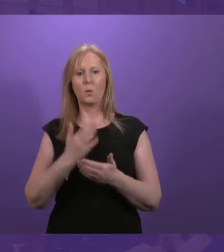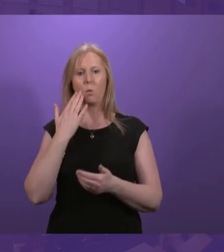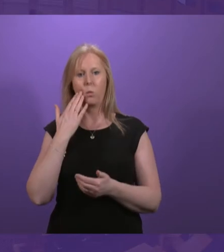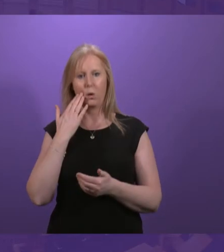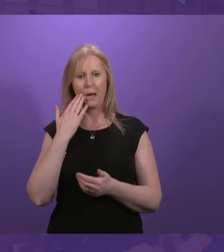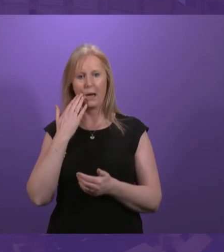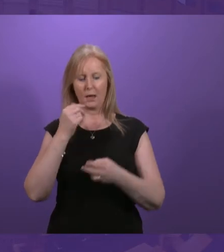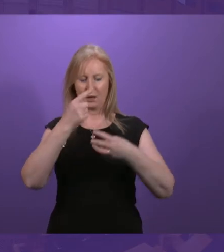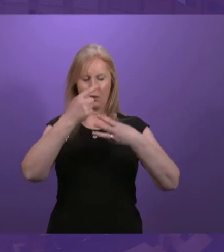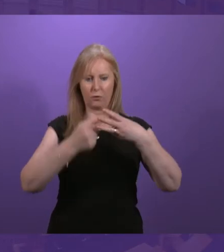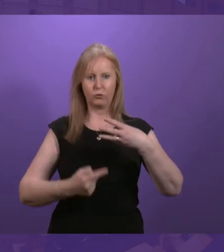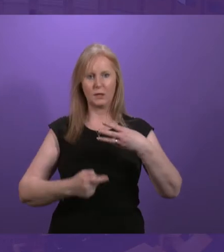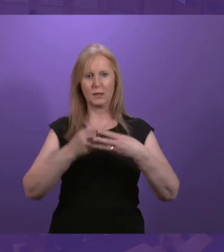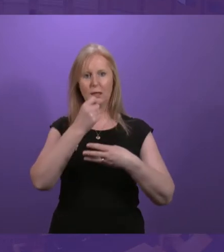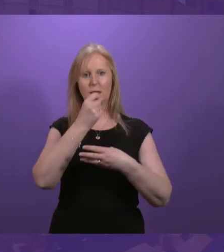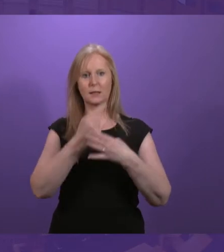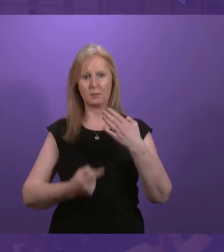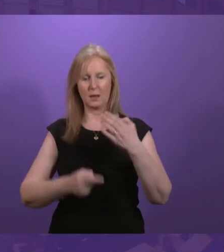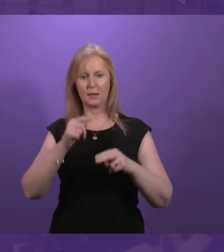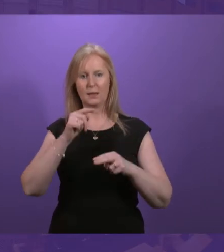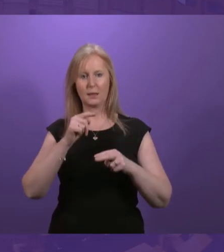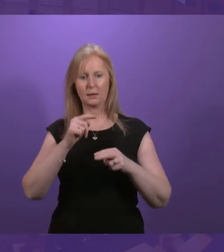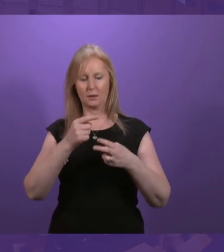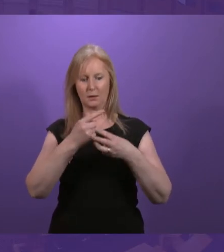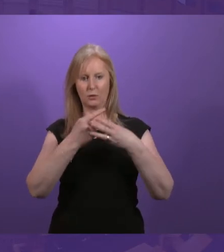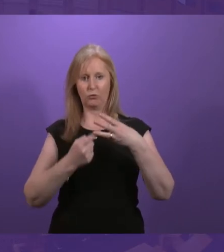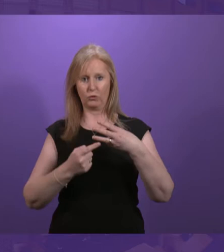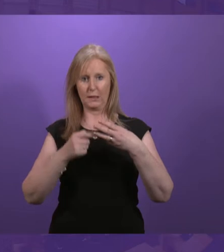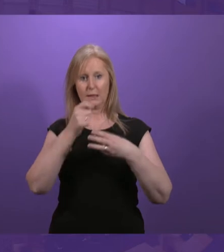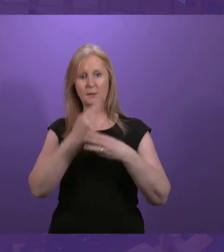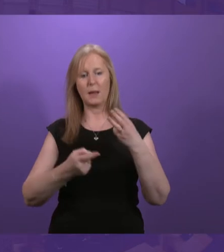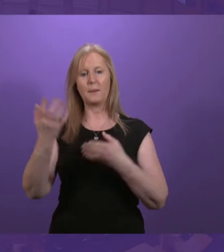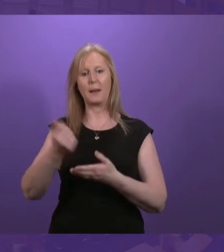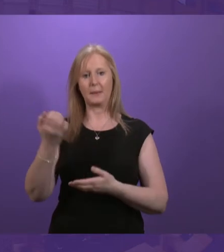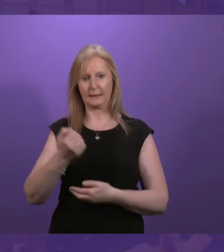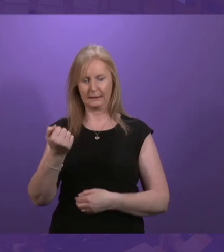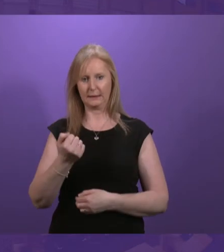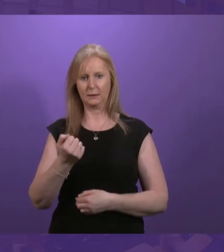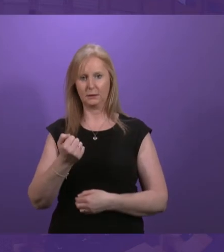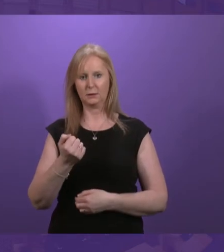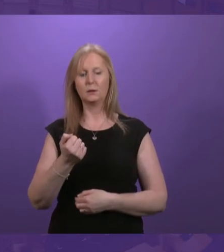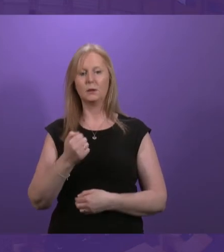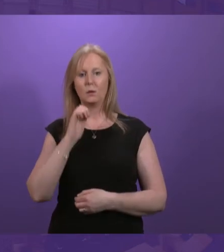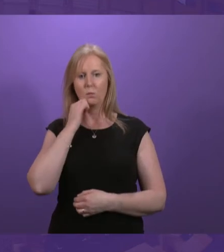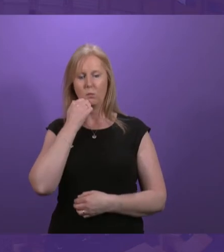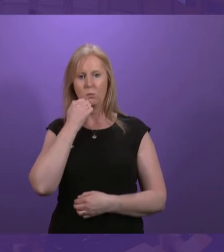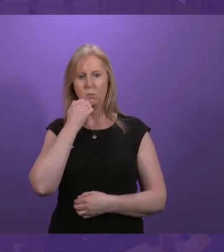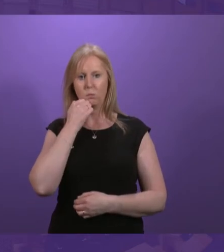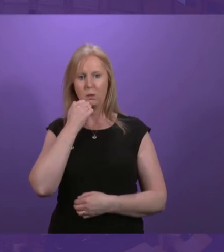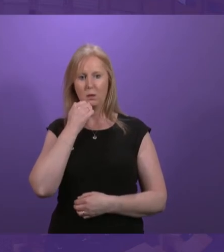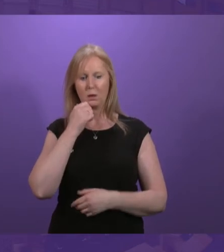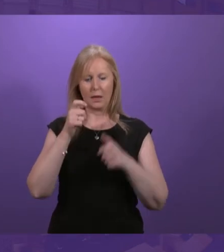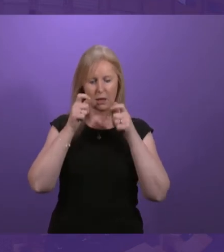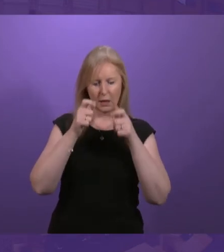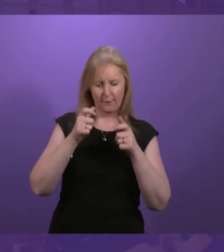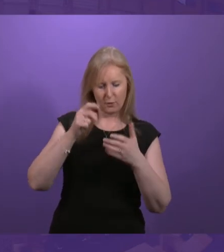at all the three disability payments that are coming forward, that we look very carefully